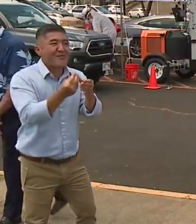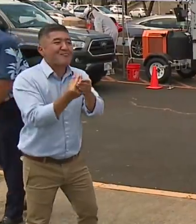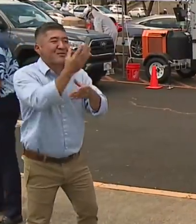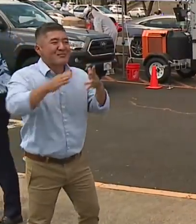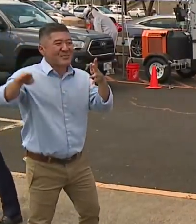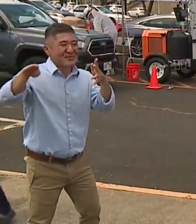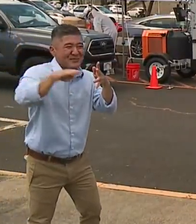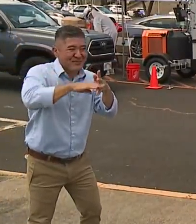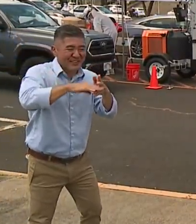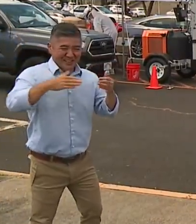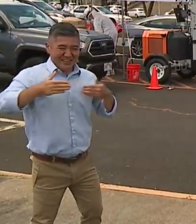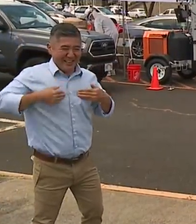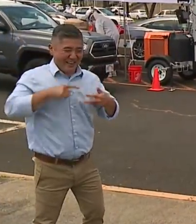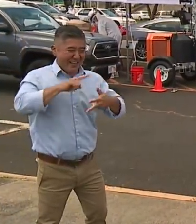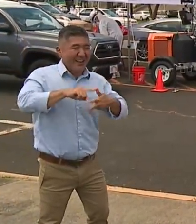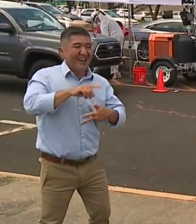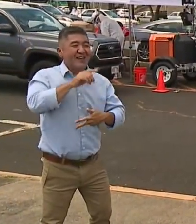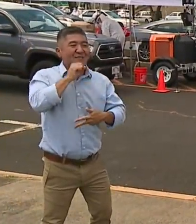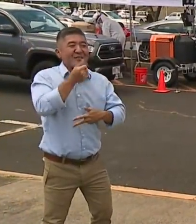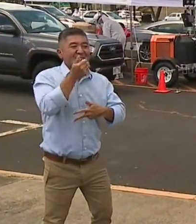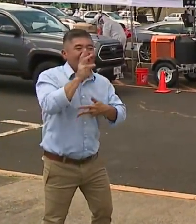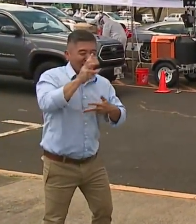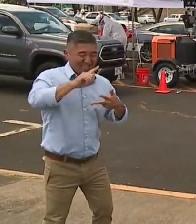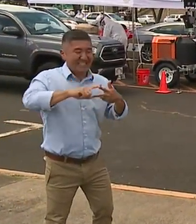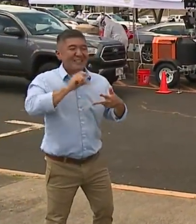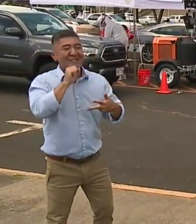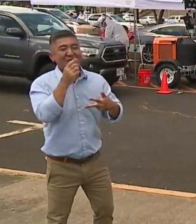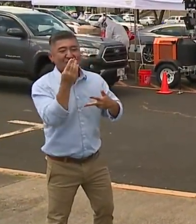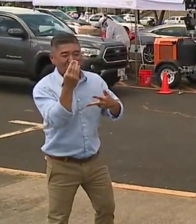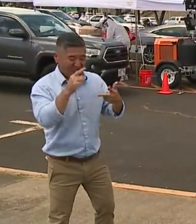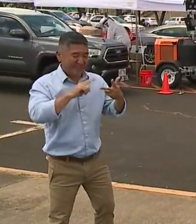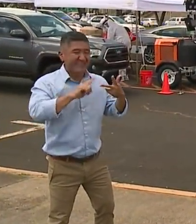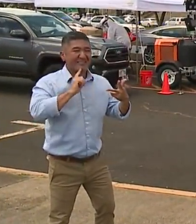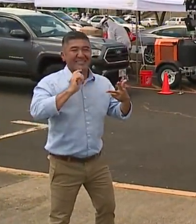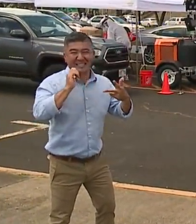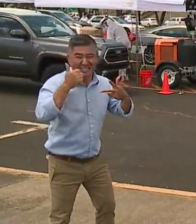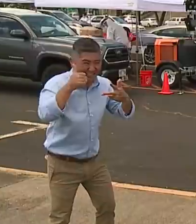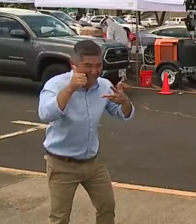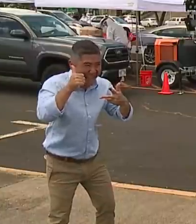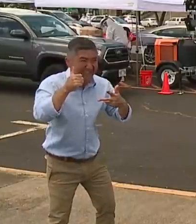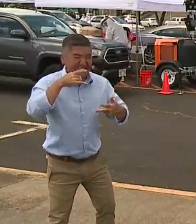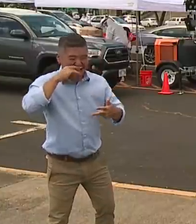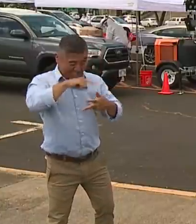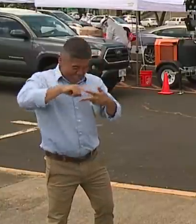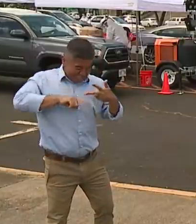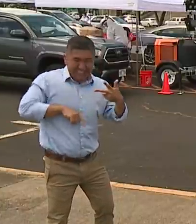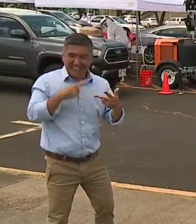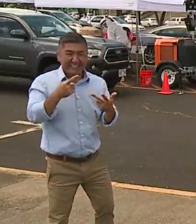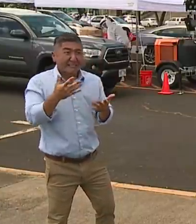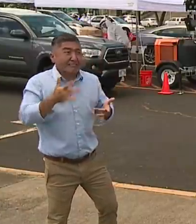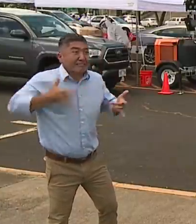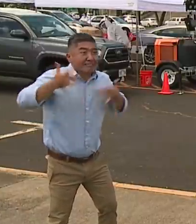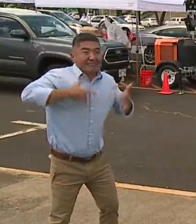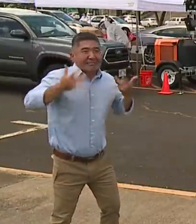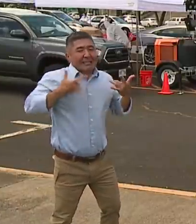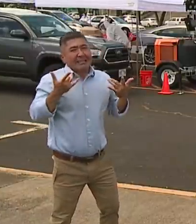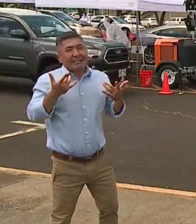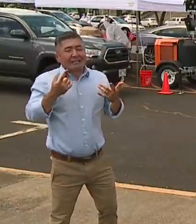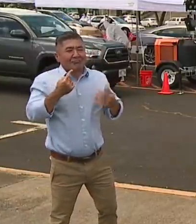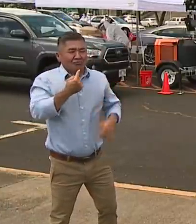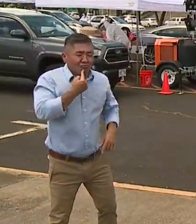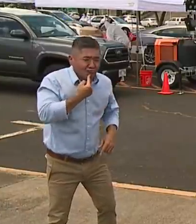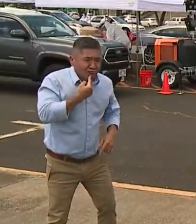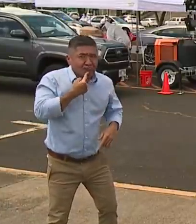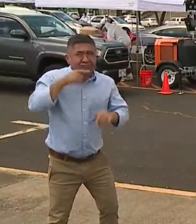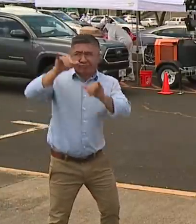My 16, 14 and 10 year old have never been to Hawaii and they were really looking forward to it. They were really disappointed, but it's